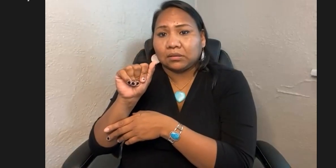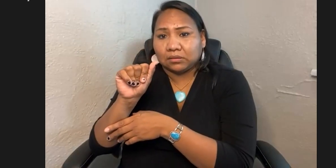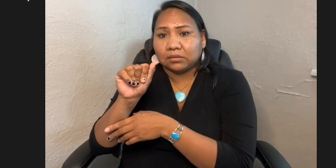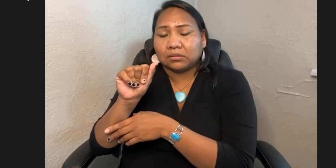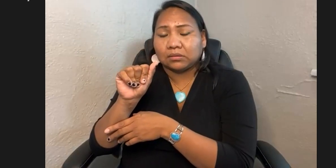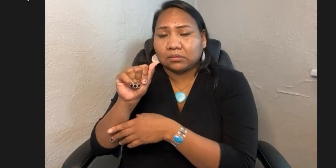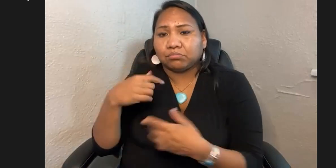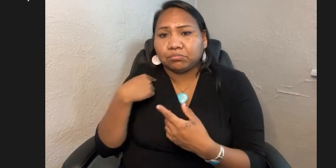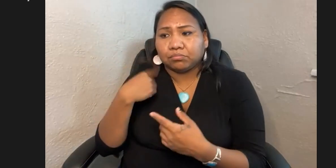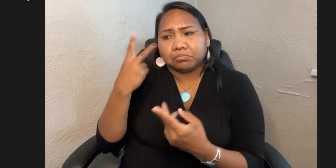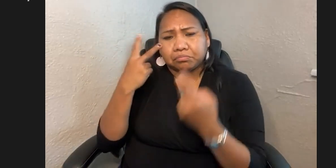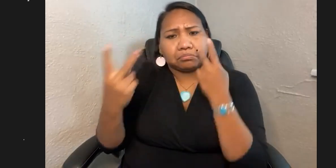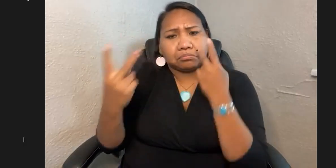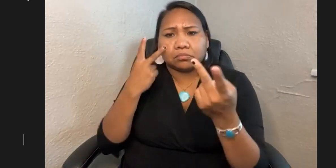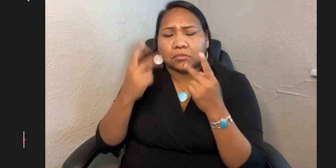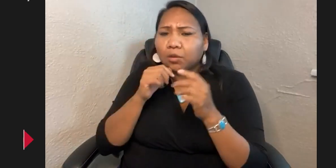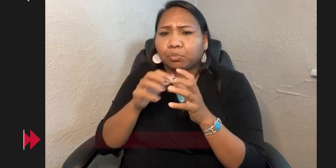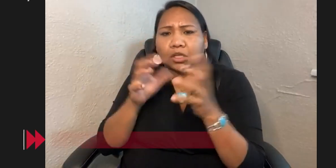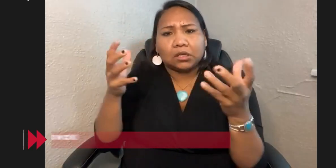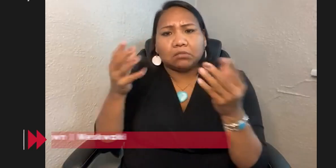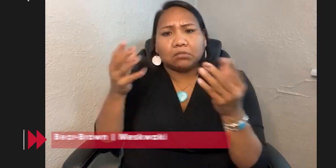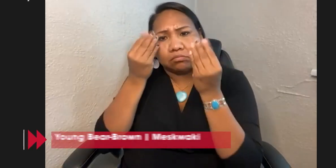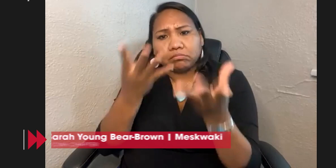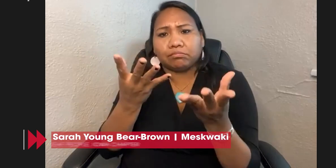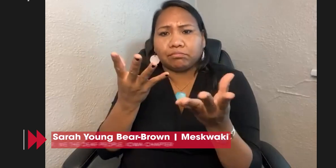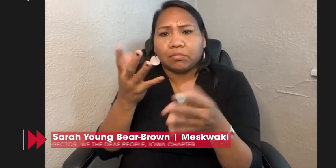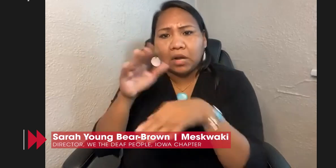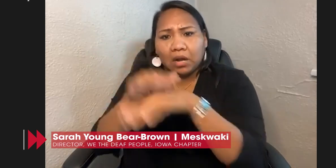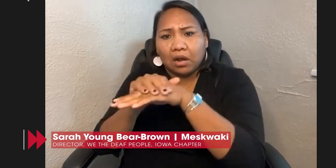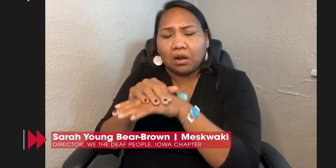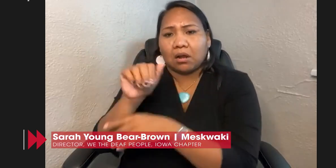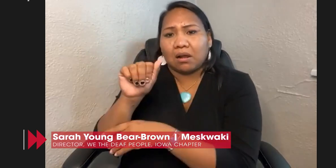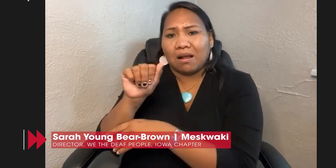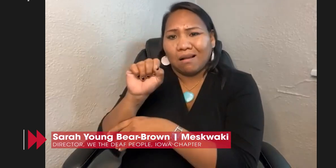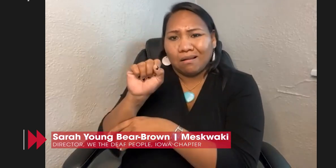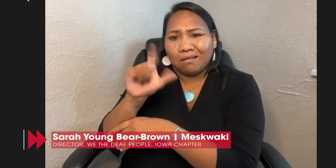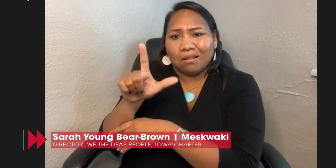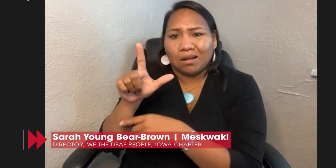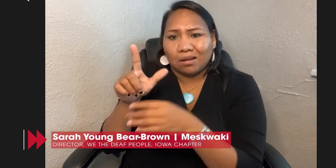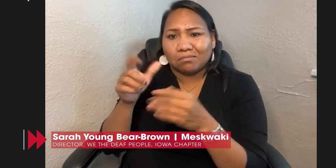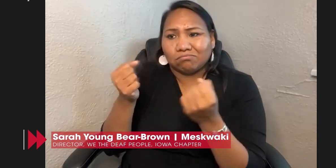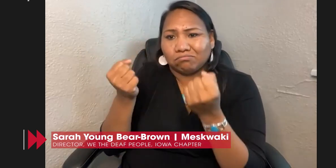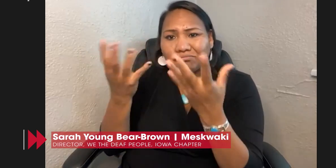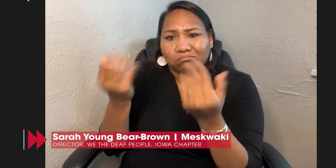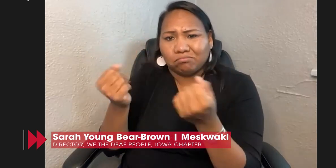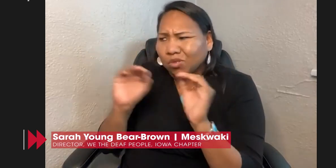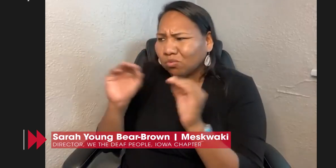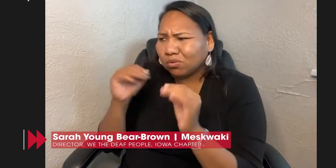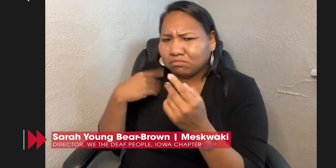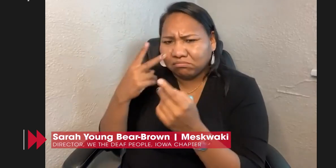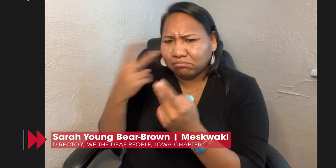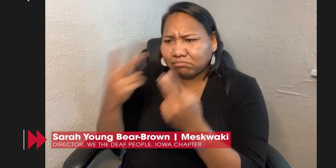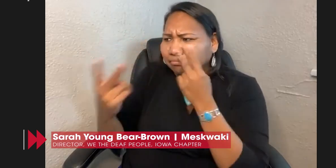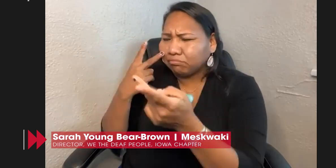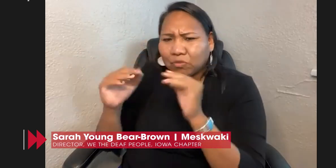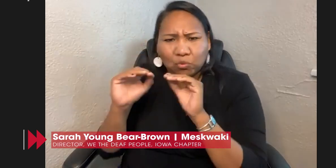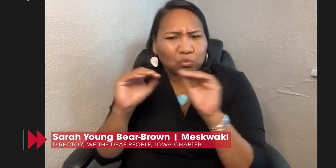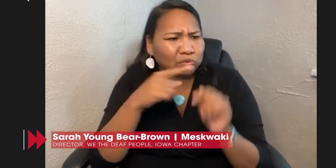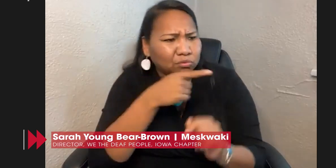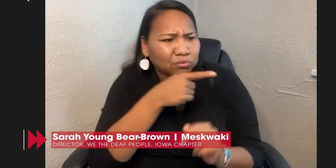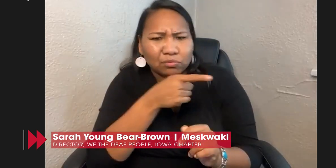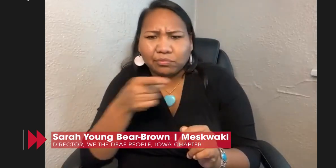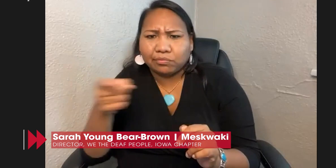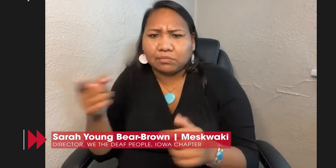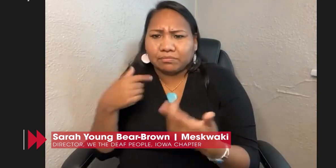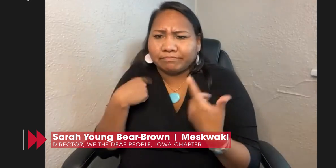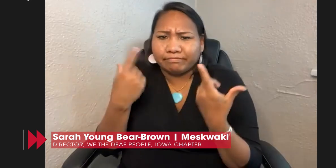In social media, what we're seeing is really not a lot of accurate information. We're not seeing a lot of